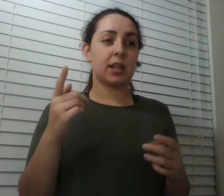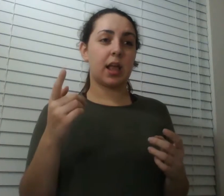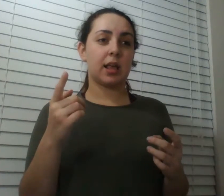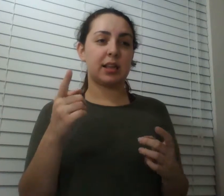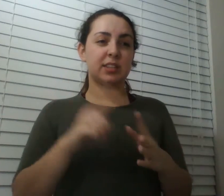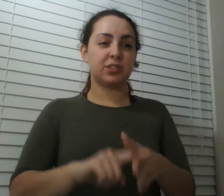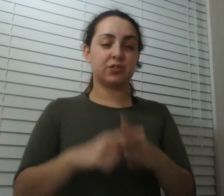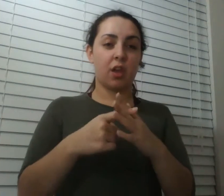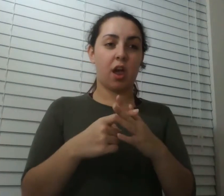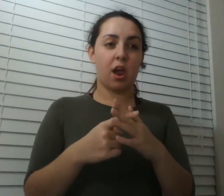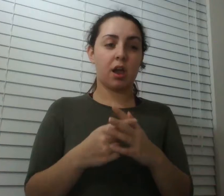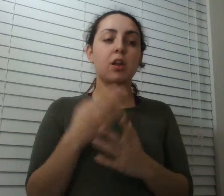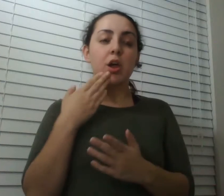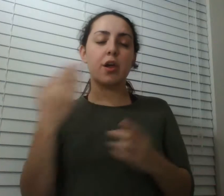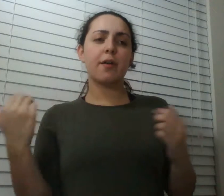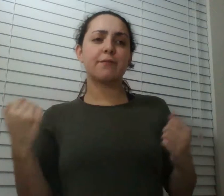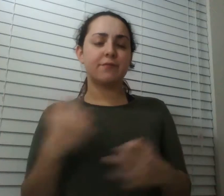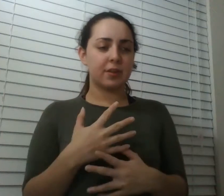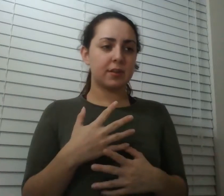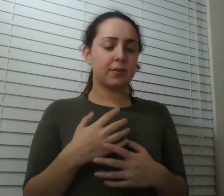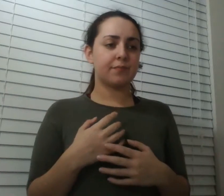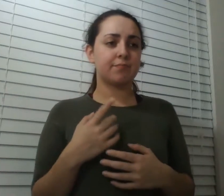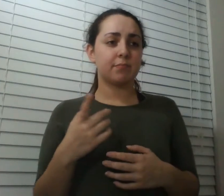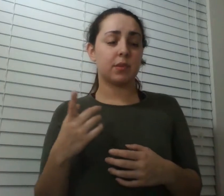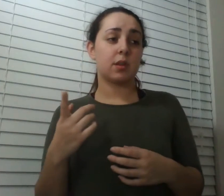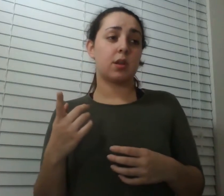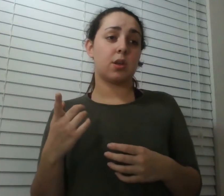and he was the kind of person who you um who you wanted to please